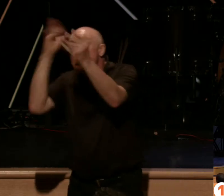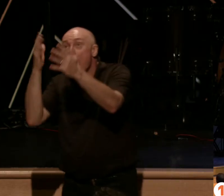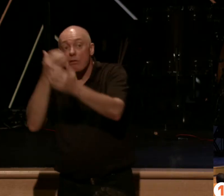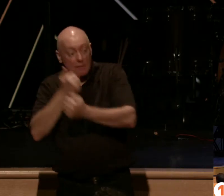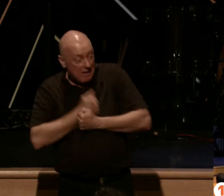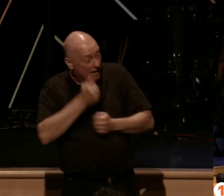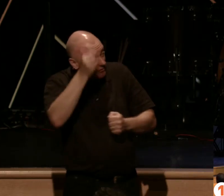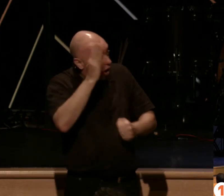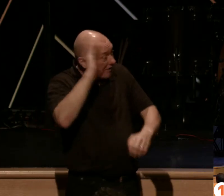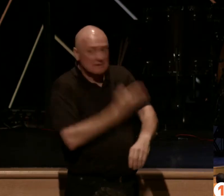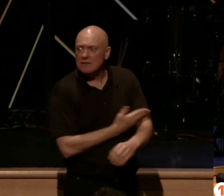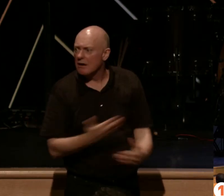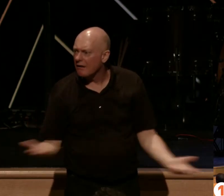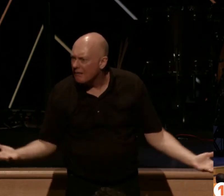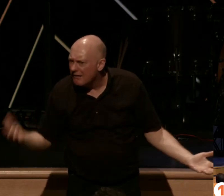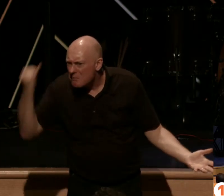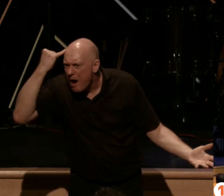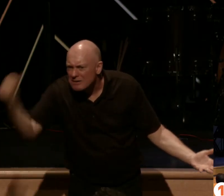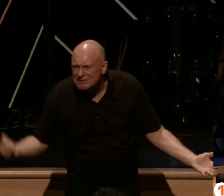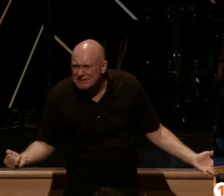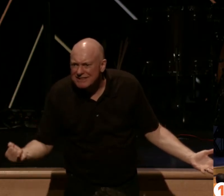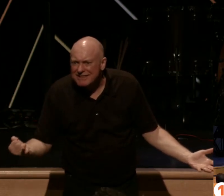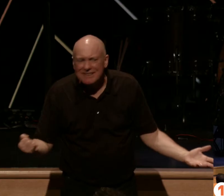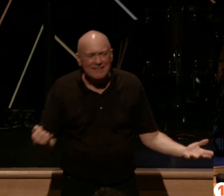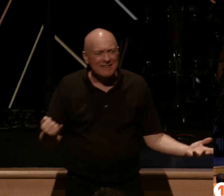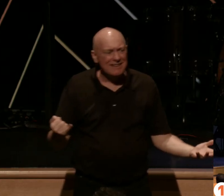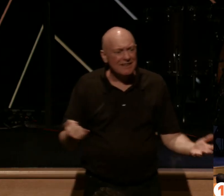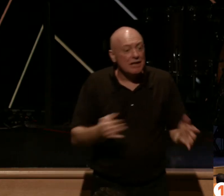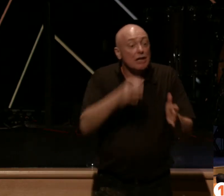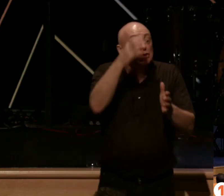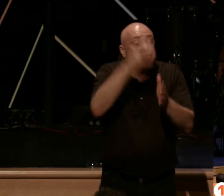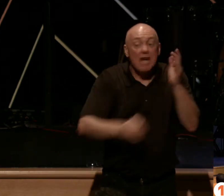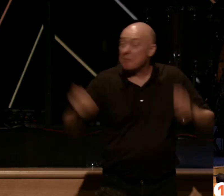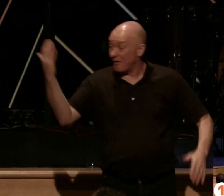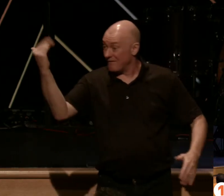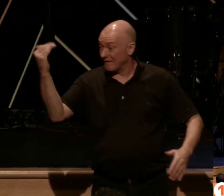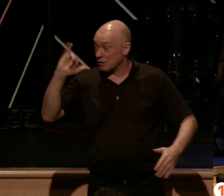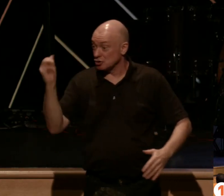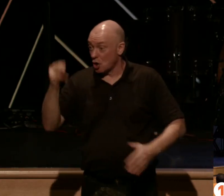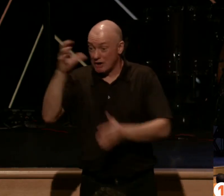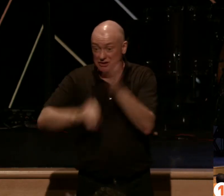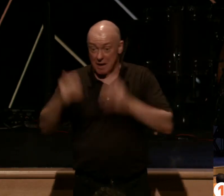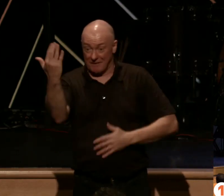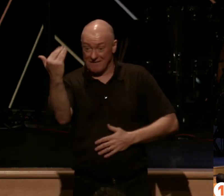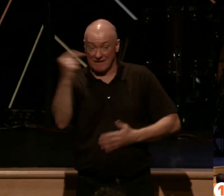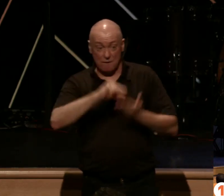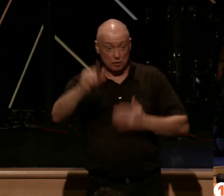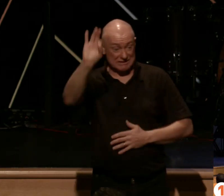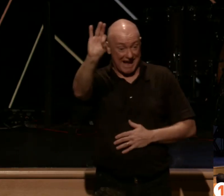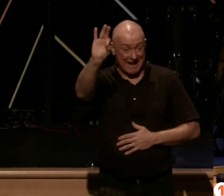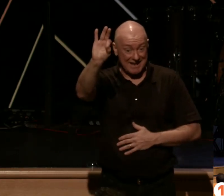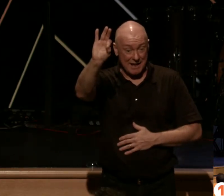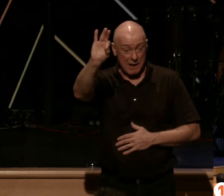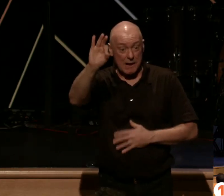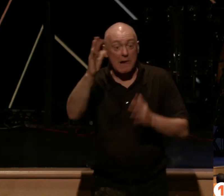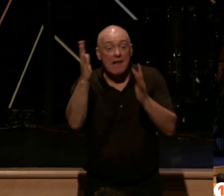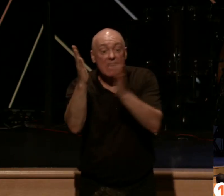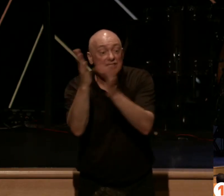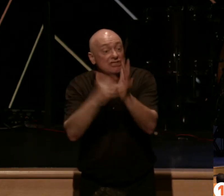God. Have a look at chapter 15. John chapter 15, verse 9. Jesus says this.